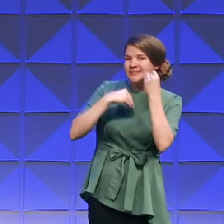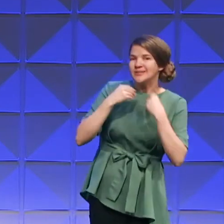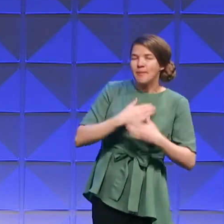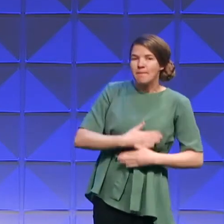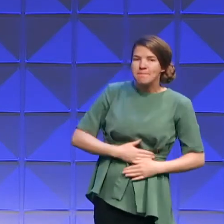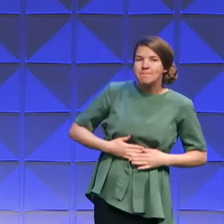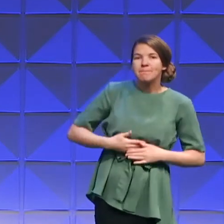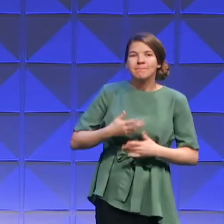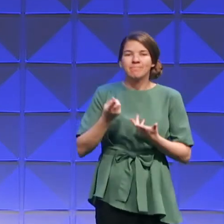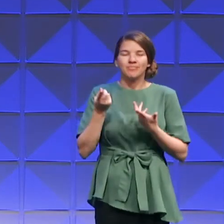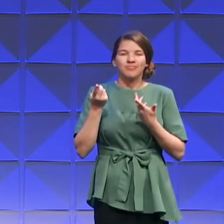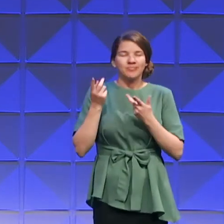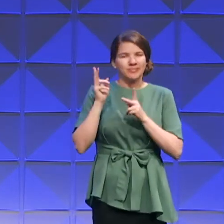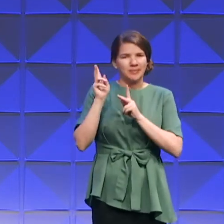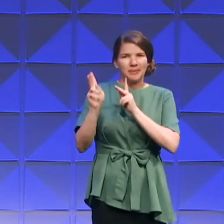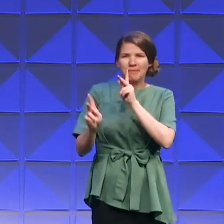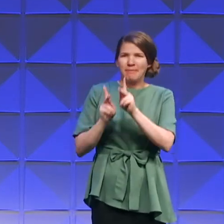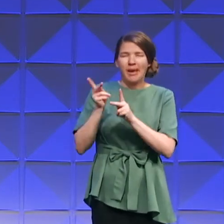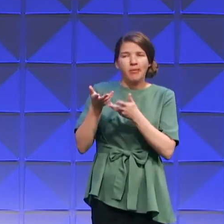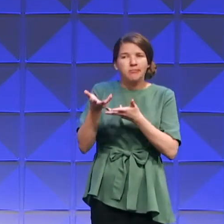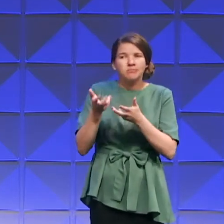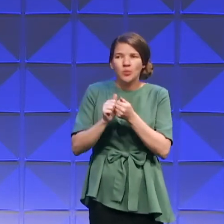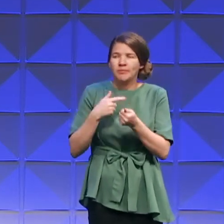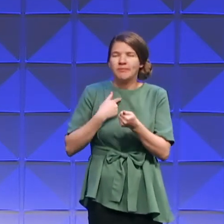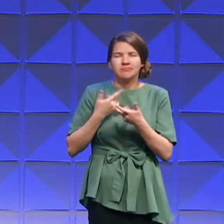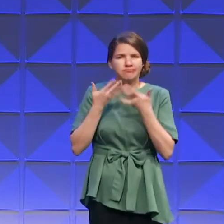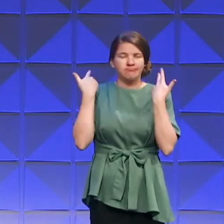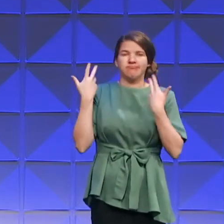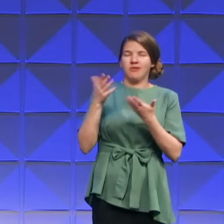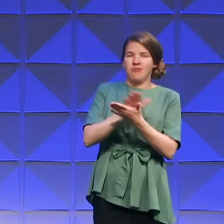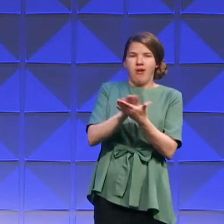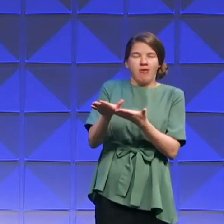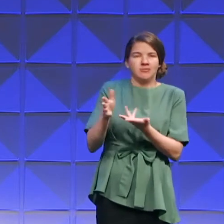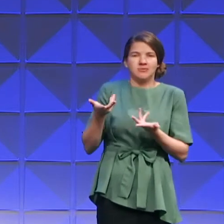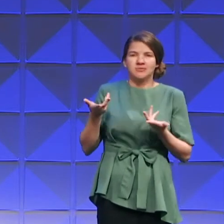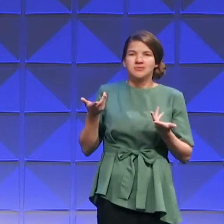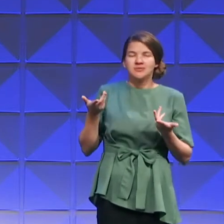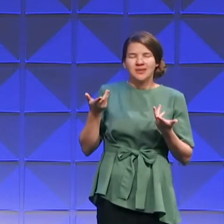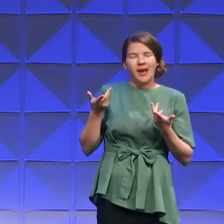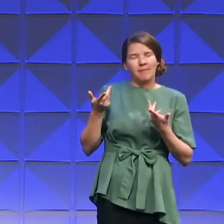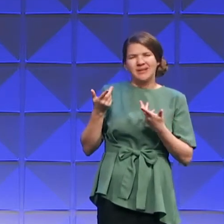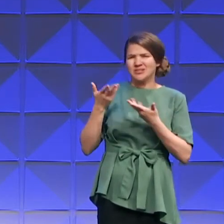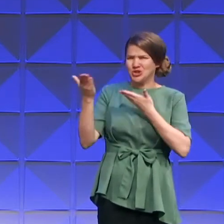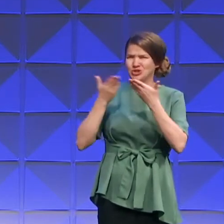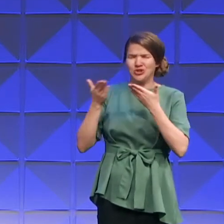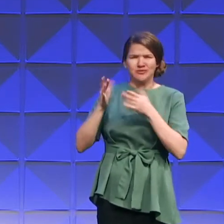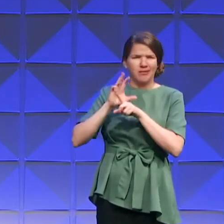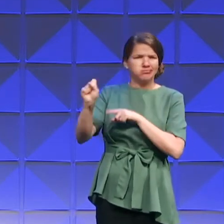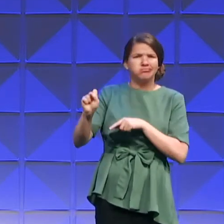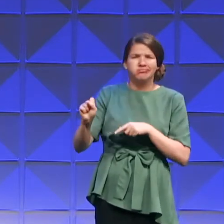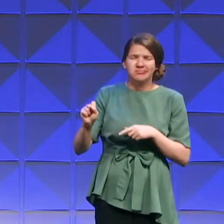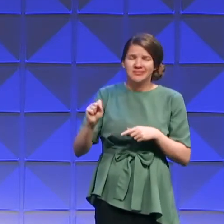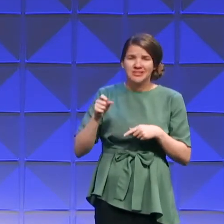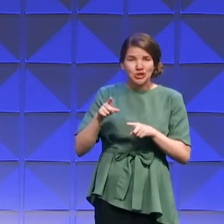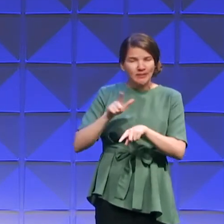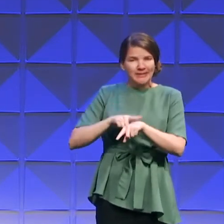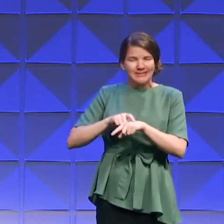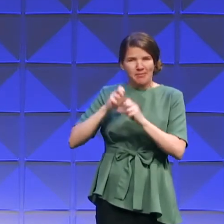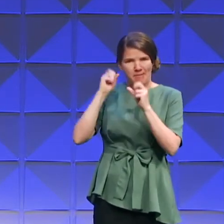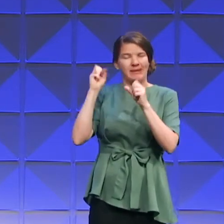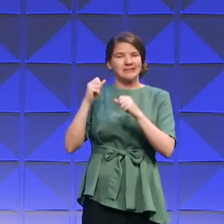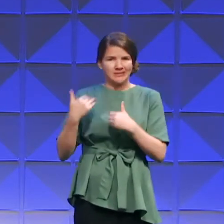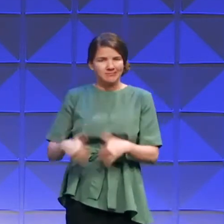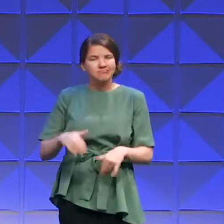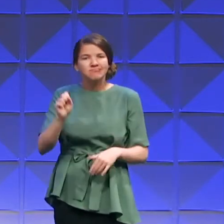The people treated me very, very well. And we had some dynamic services. It was an amazing time. And my